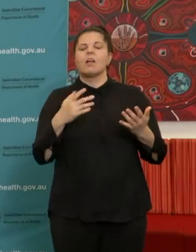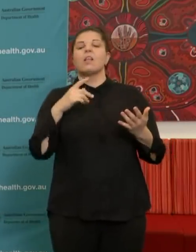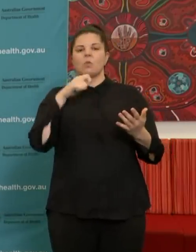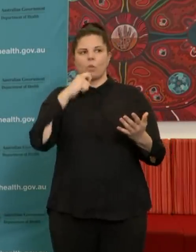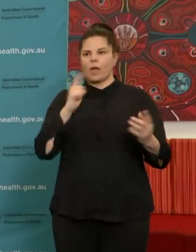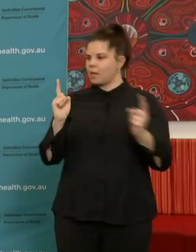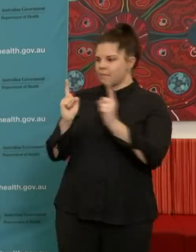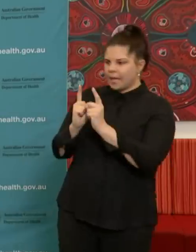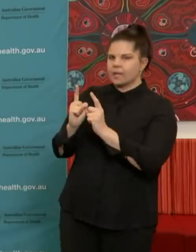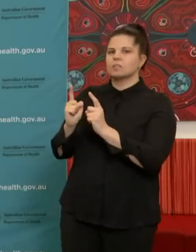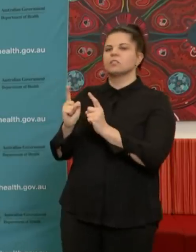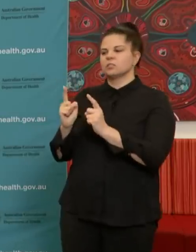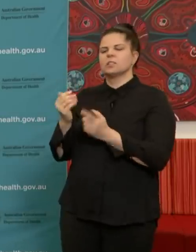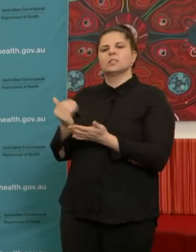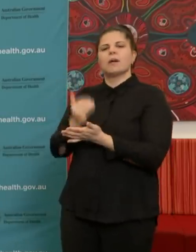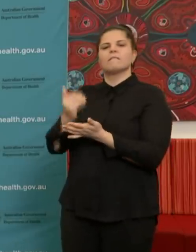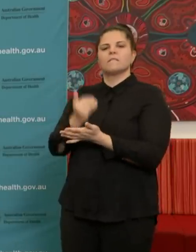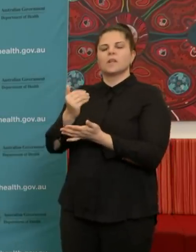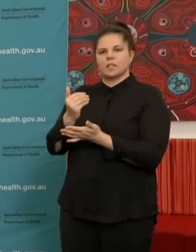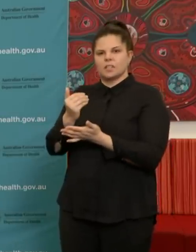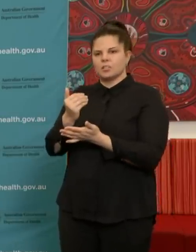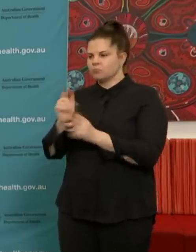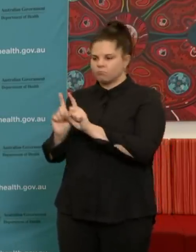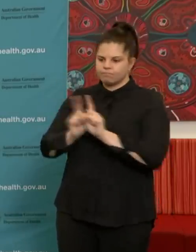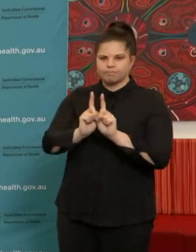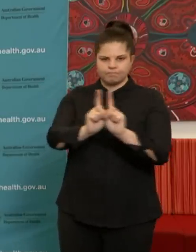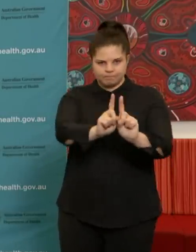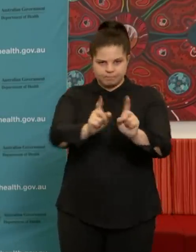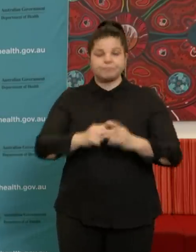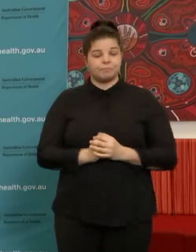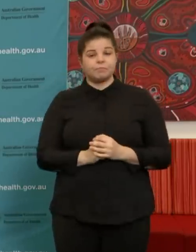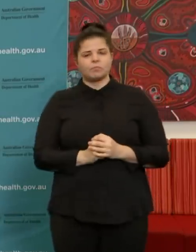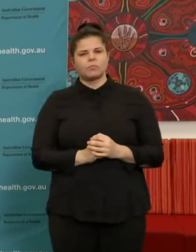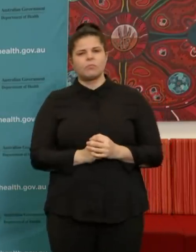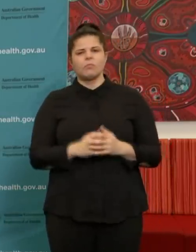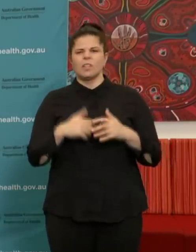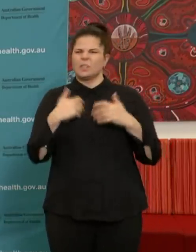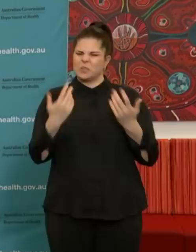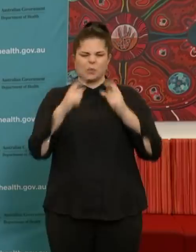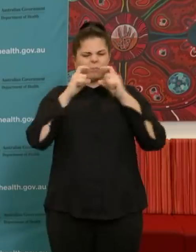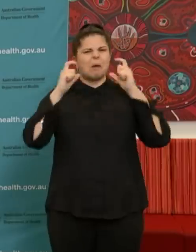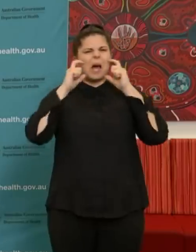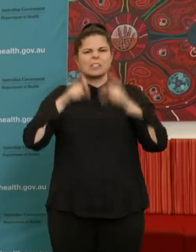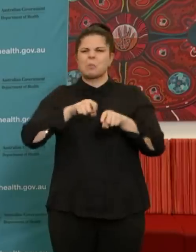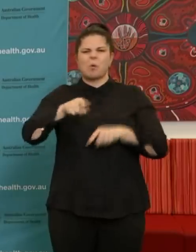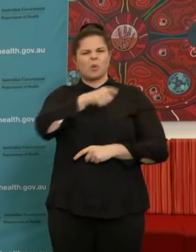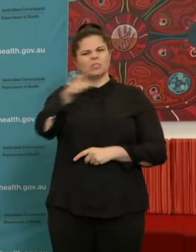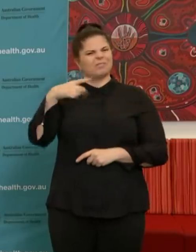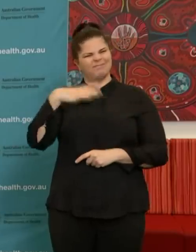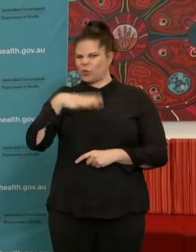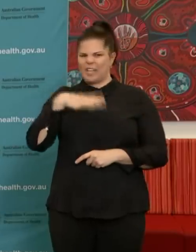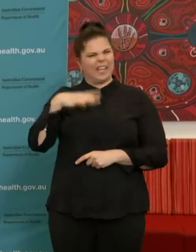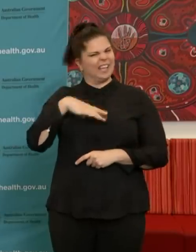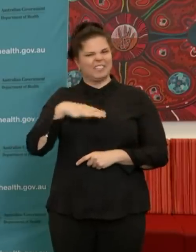going to your GP, for example. So for the moment, mask use, not recommended for the Australian public. And